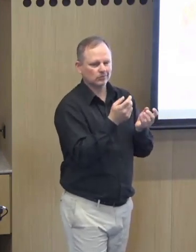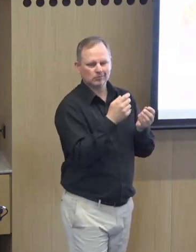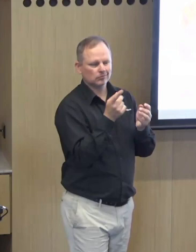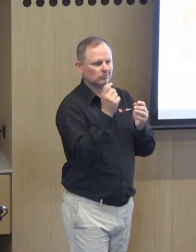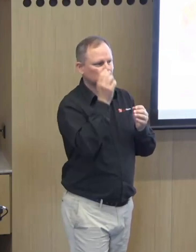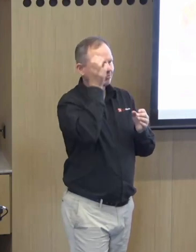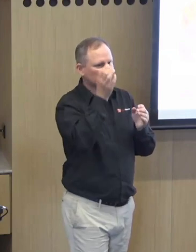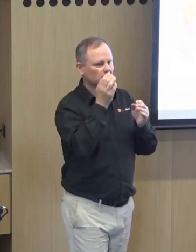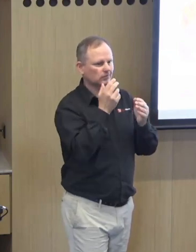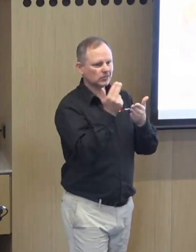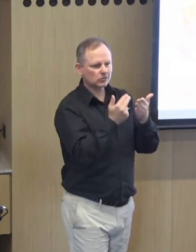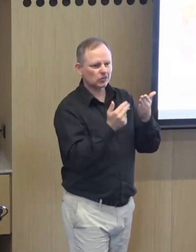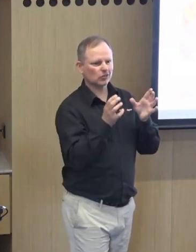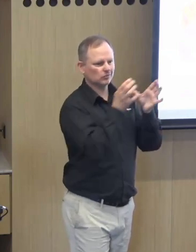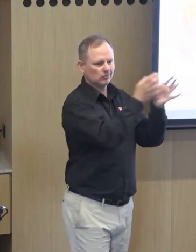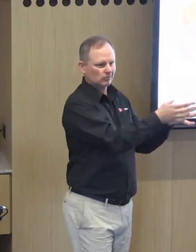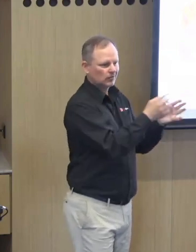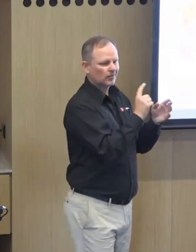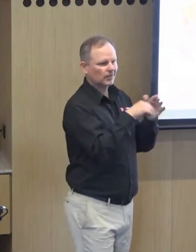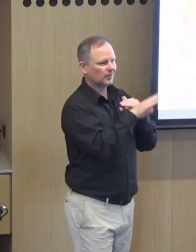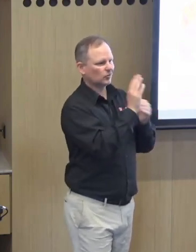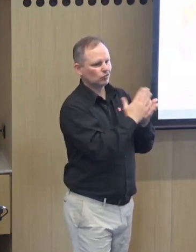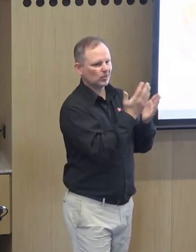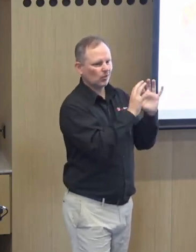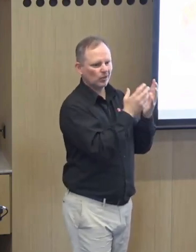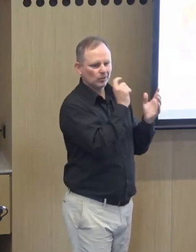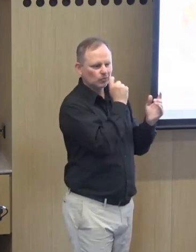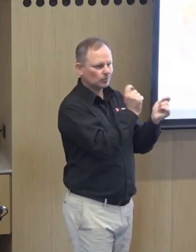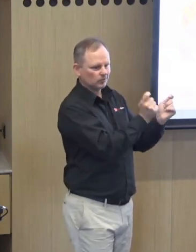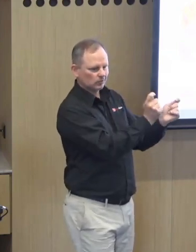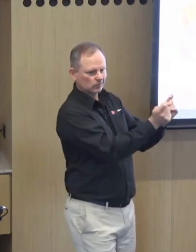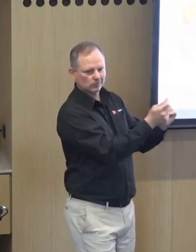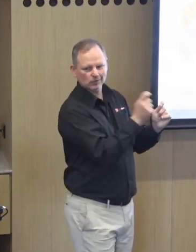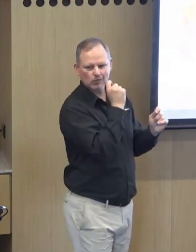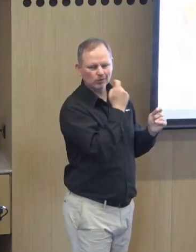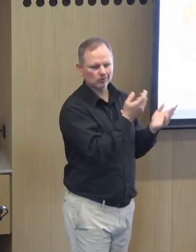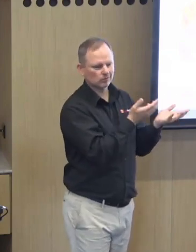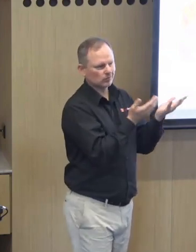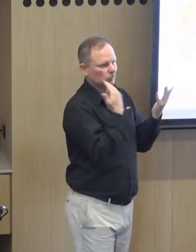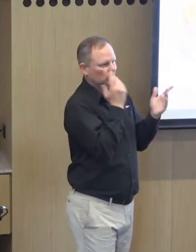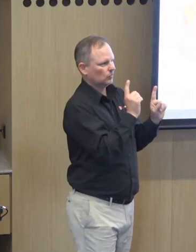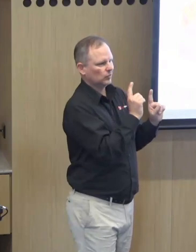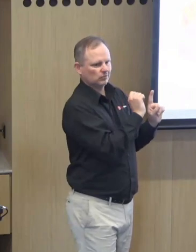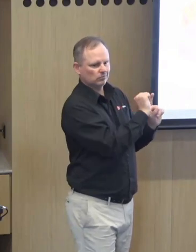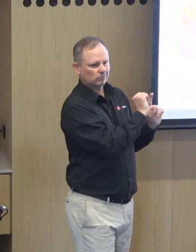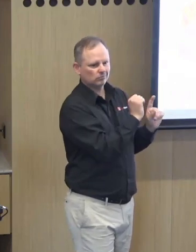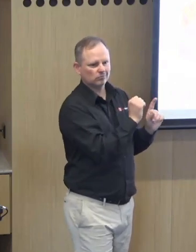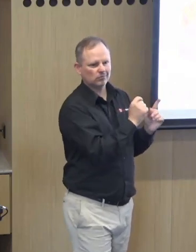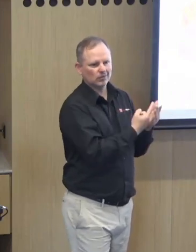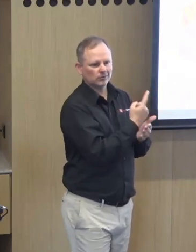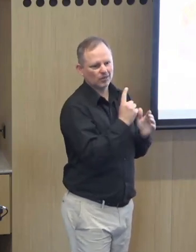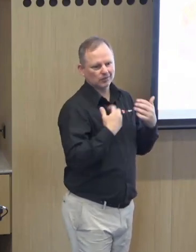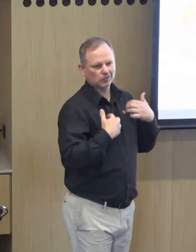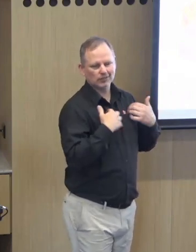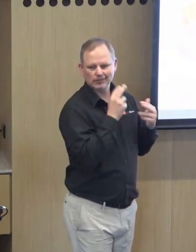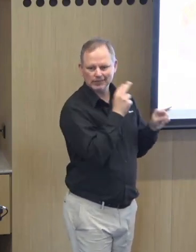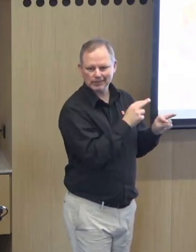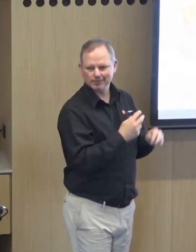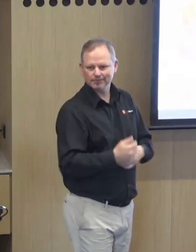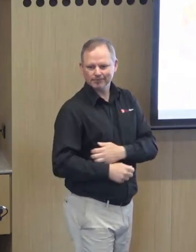a little bit like here you go take take it and run but the design is there and uh there'll be some some modifications to what we provide i suspect but